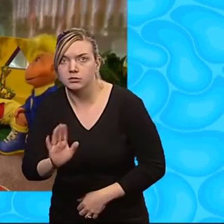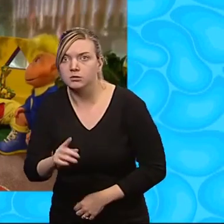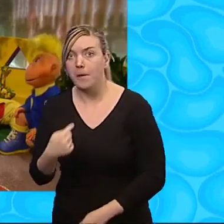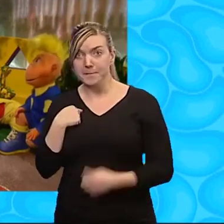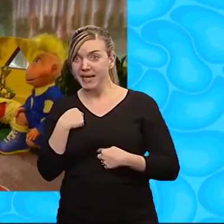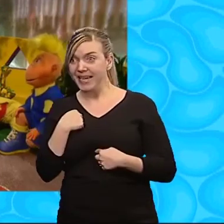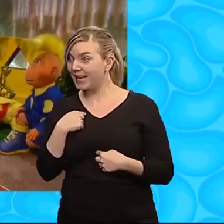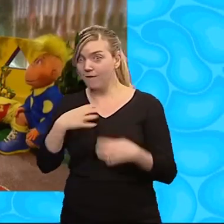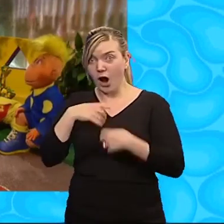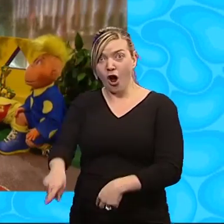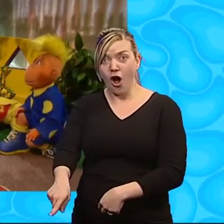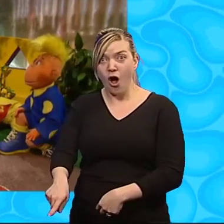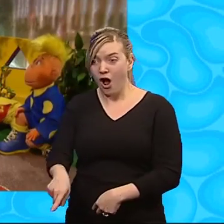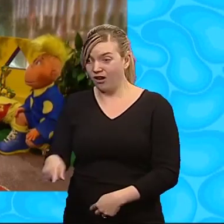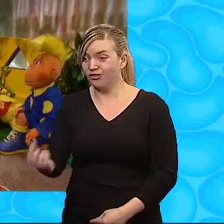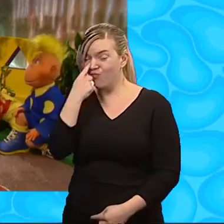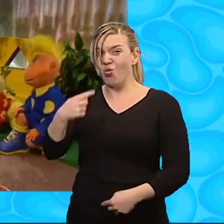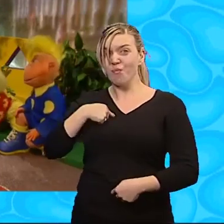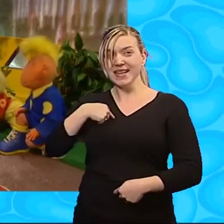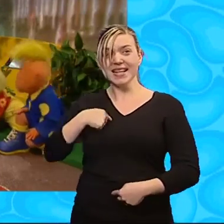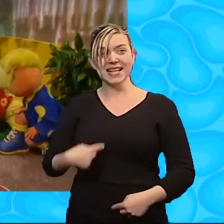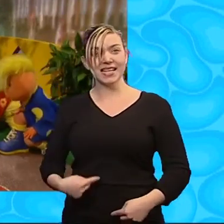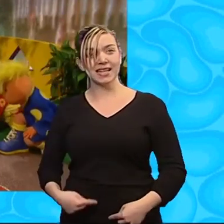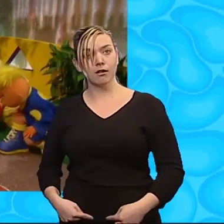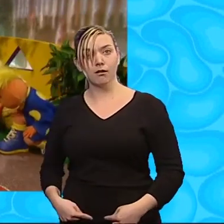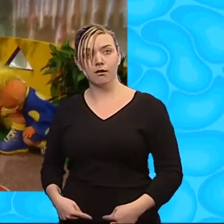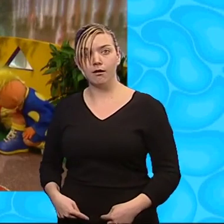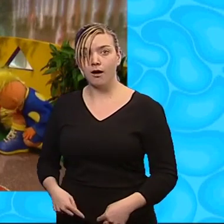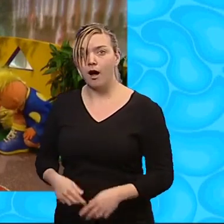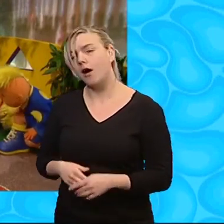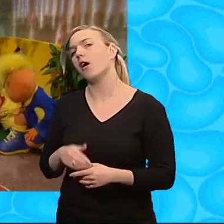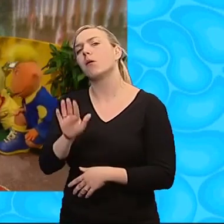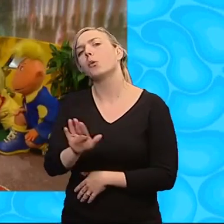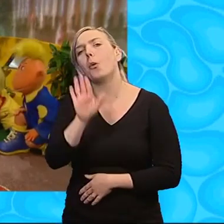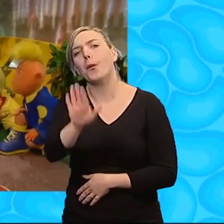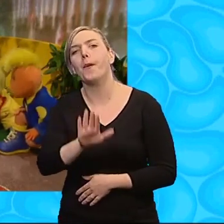me? Frighten her? She pricked my nose. Party dolls.